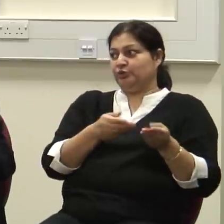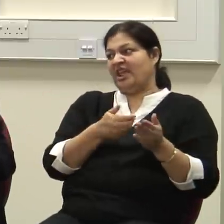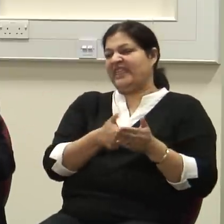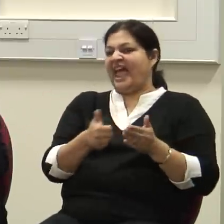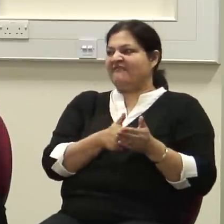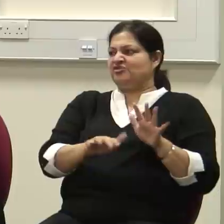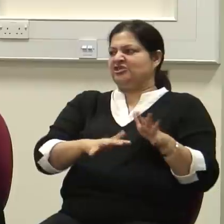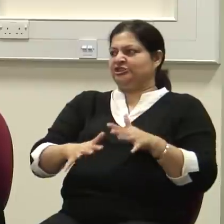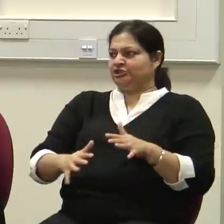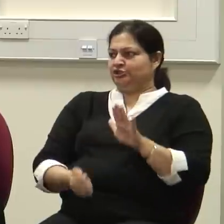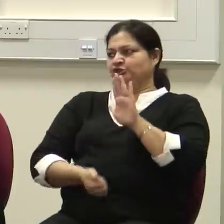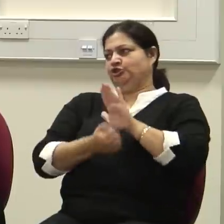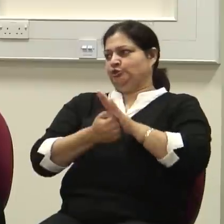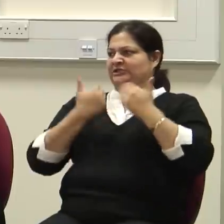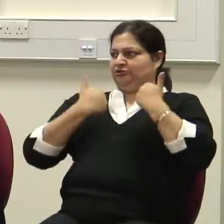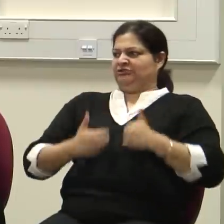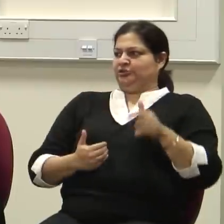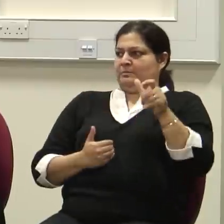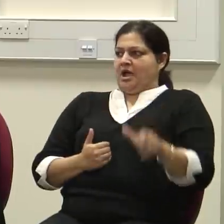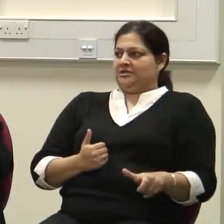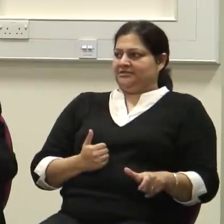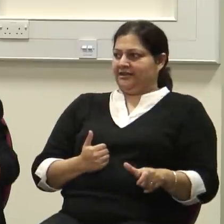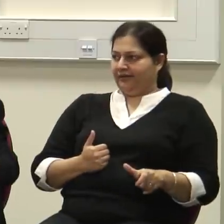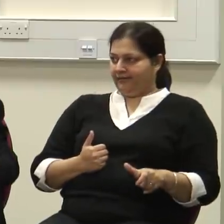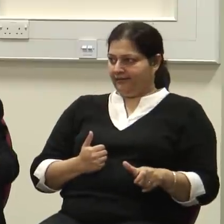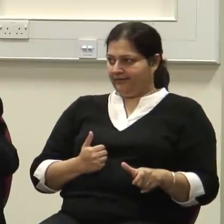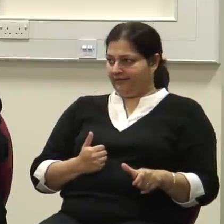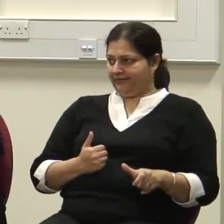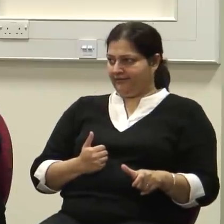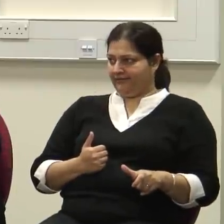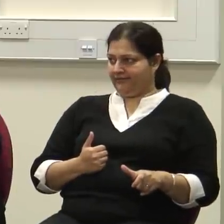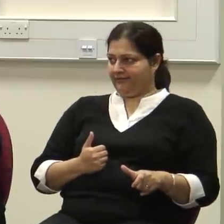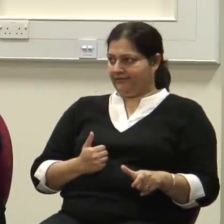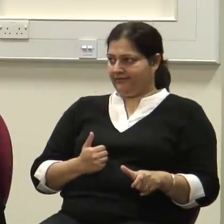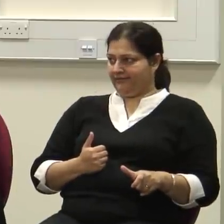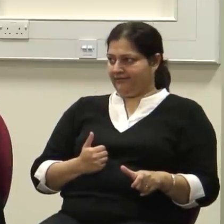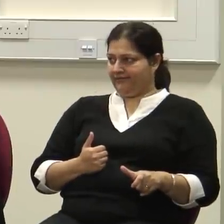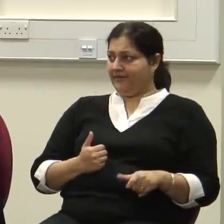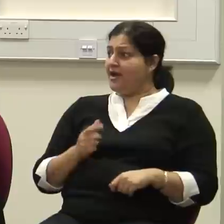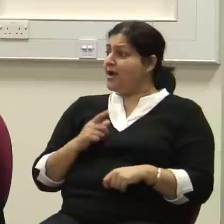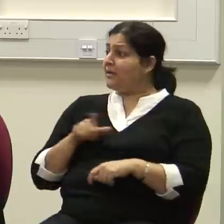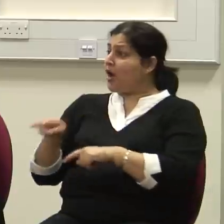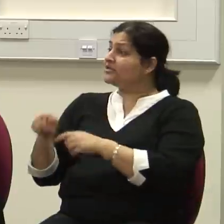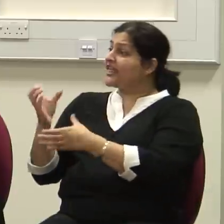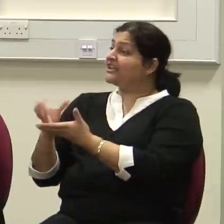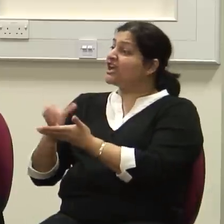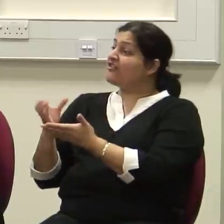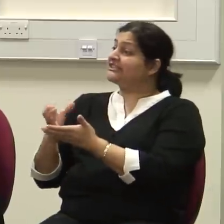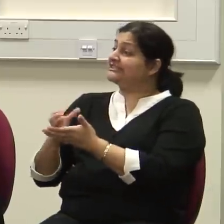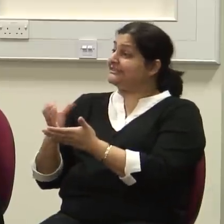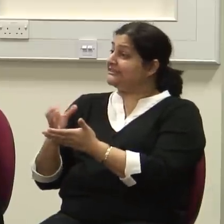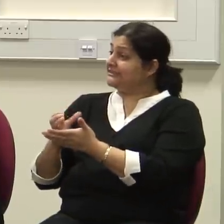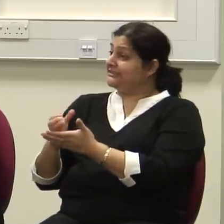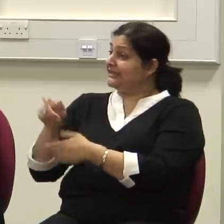city who will go to a quack. Because this charity patient will be treated by the best doctors, free of